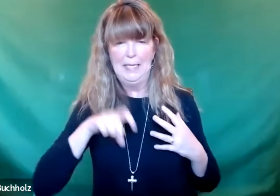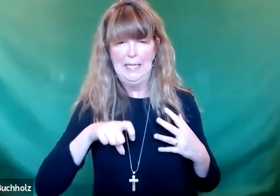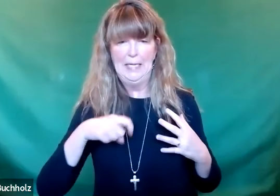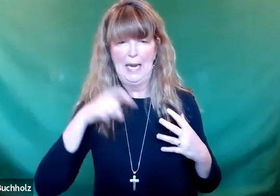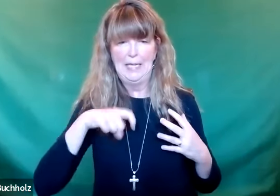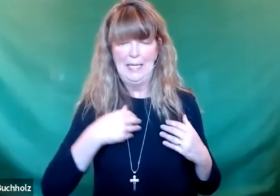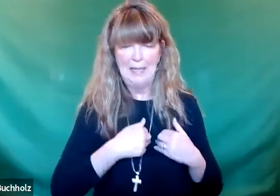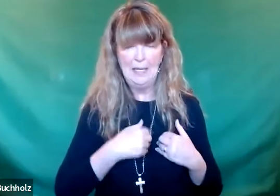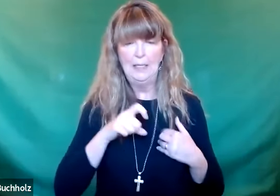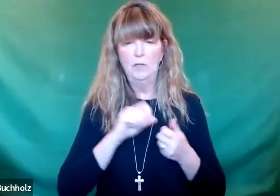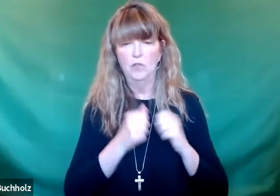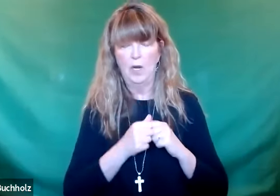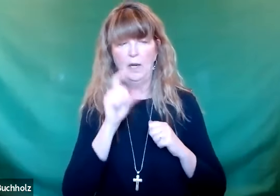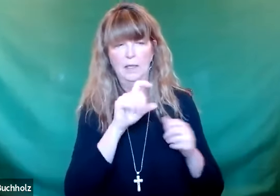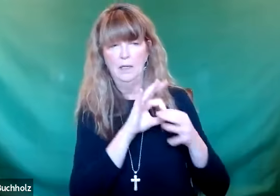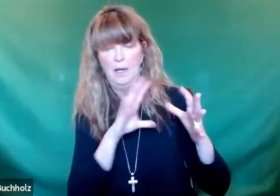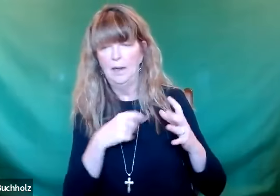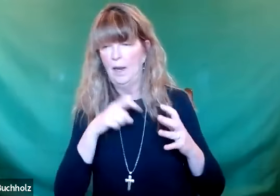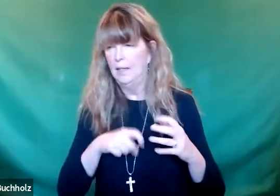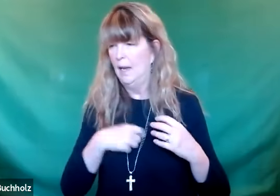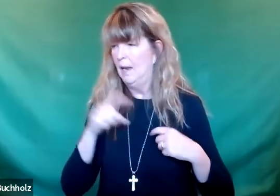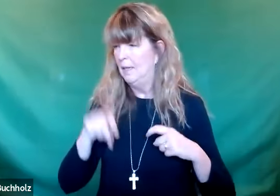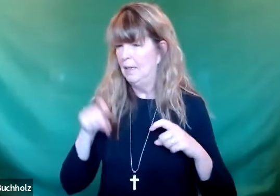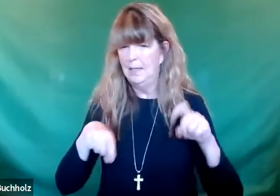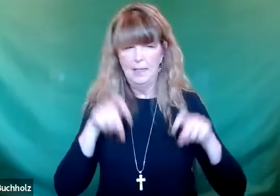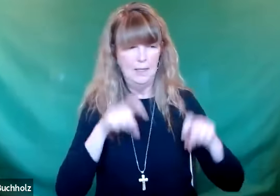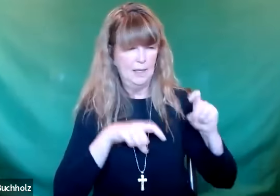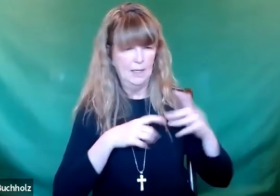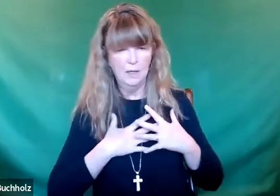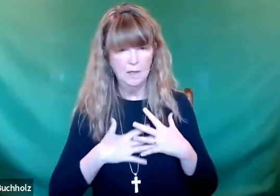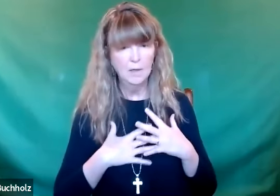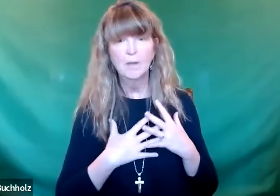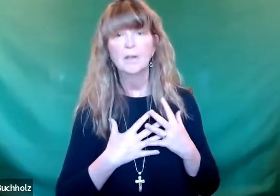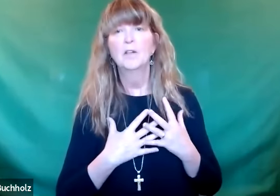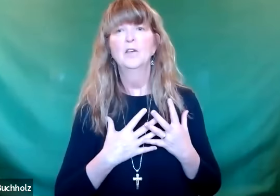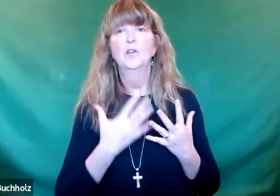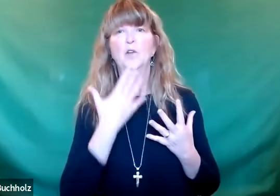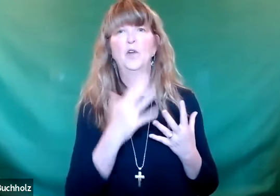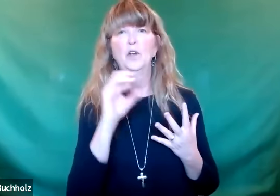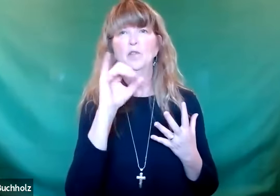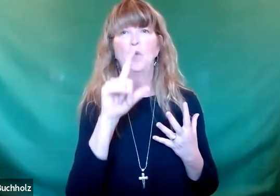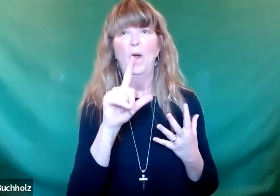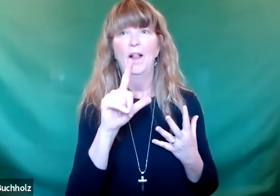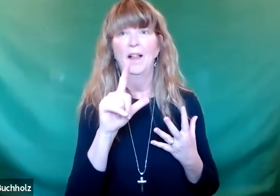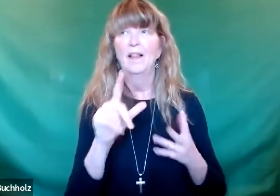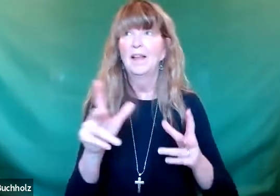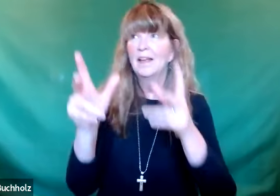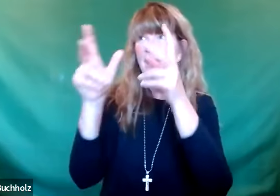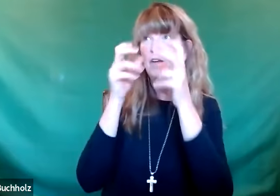That's like our hearts. Think about what my heart needs. What do our hearts need? What do we need to change to make the soil of our heart